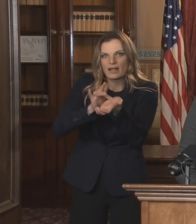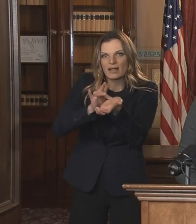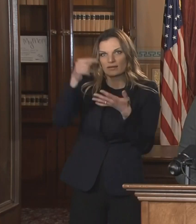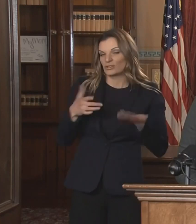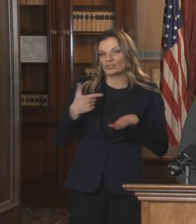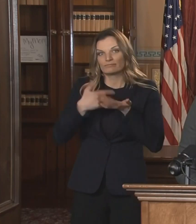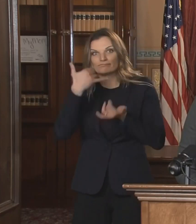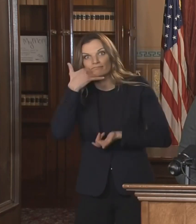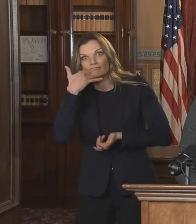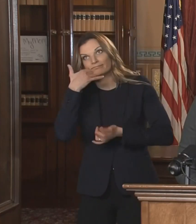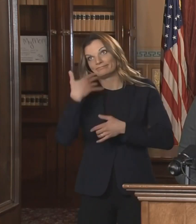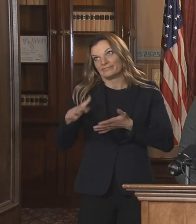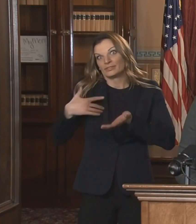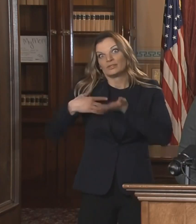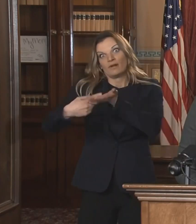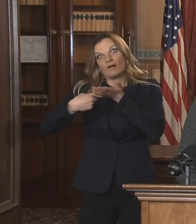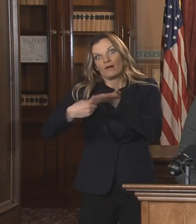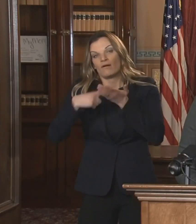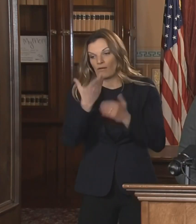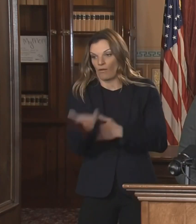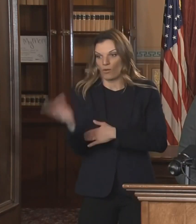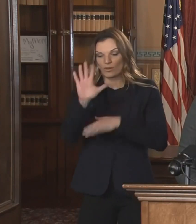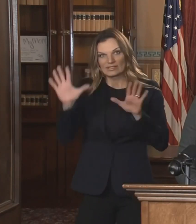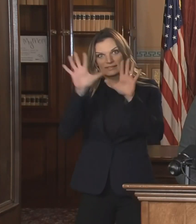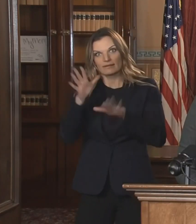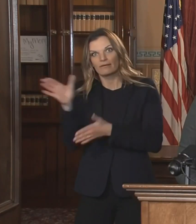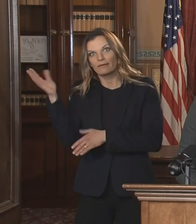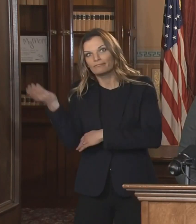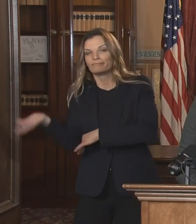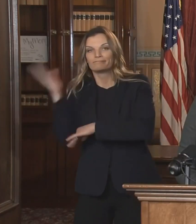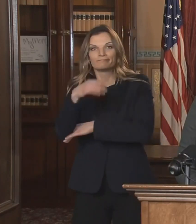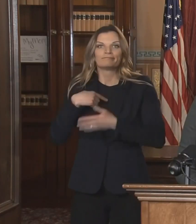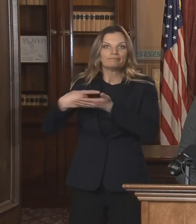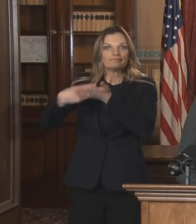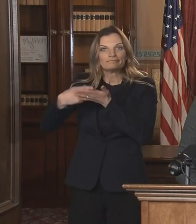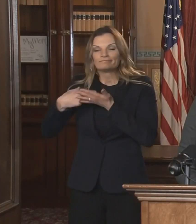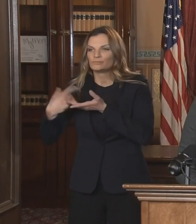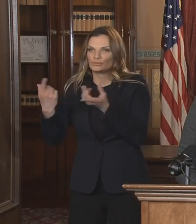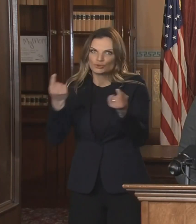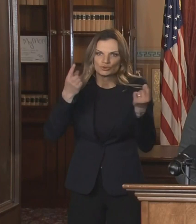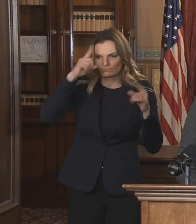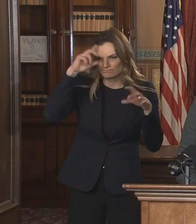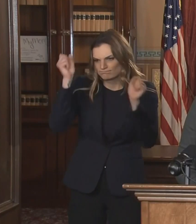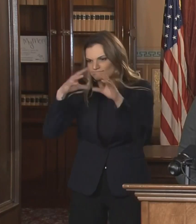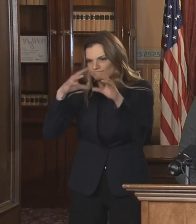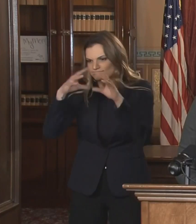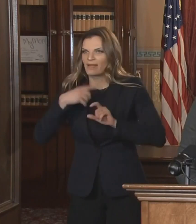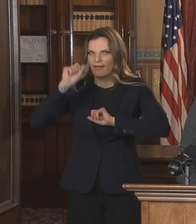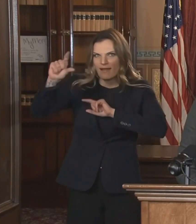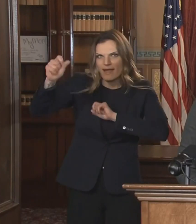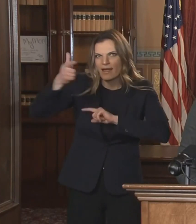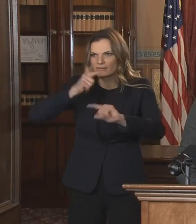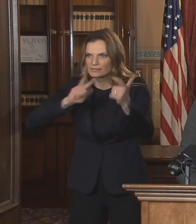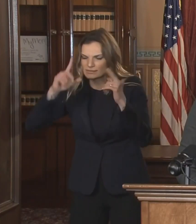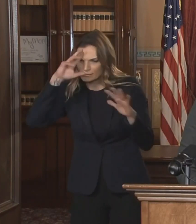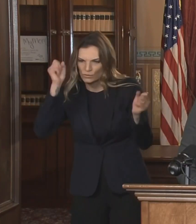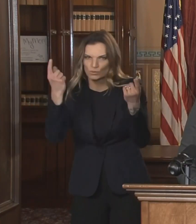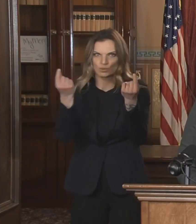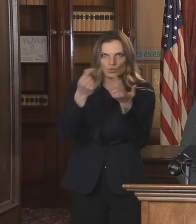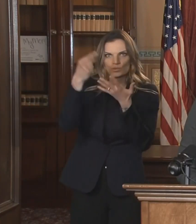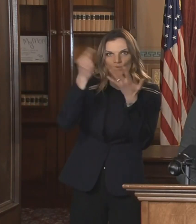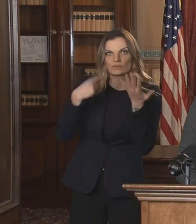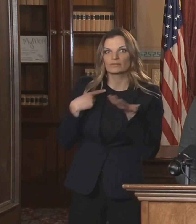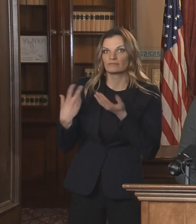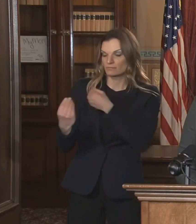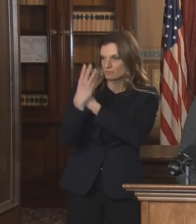back to back and spent a lot of our Sunday trying to make sure that we're asking the smartest people to give